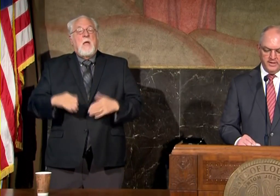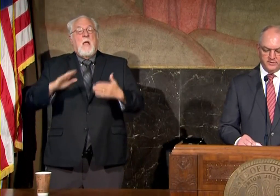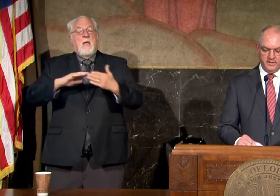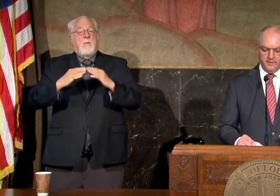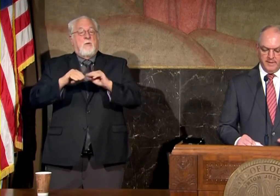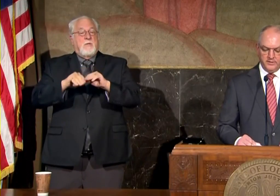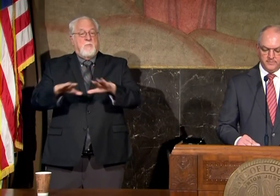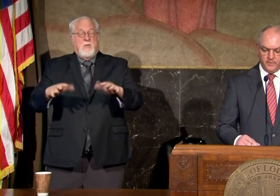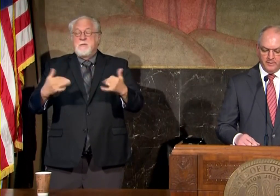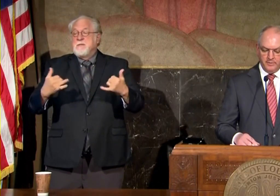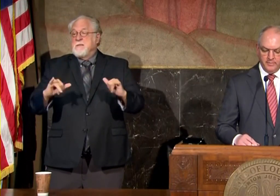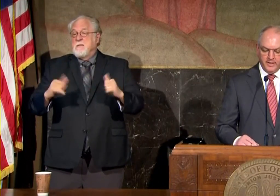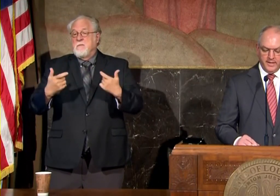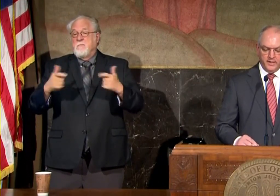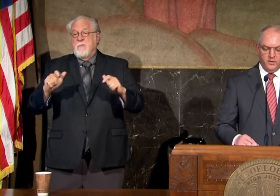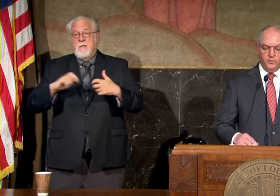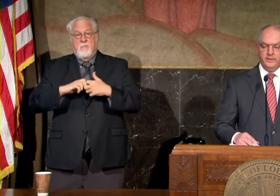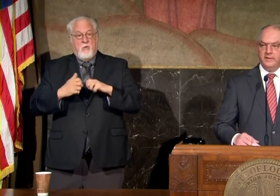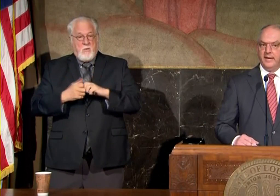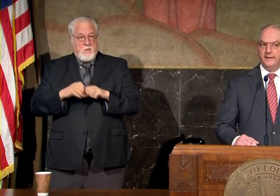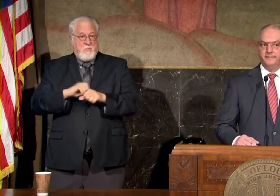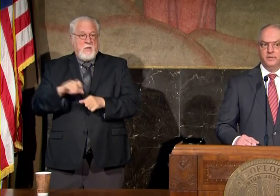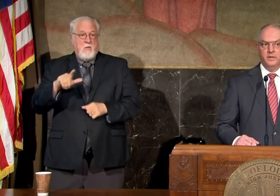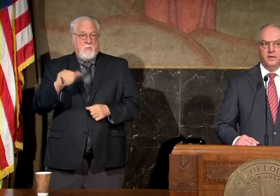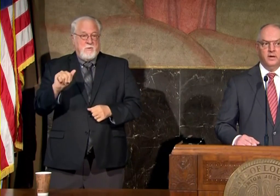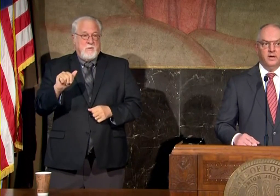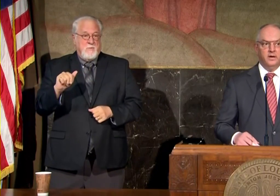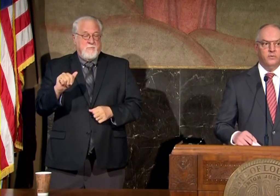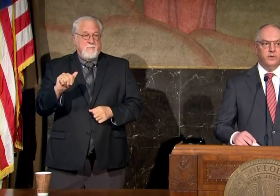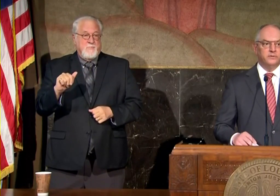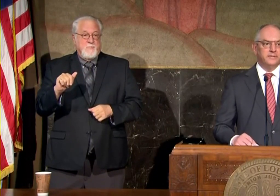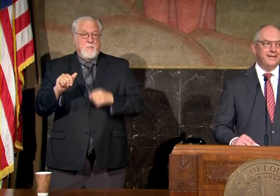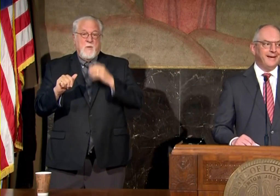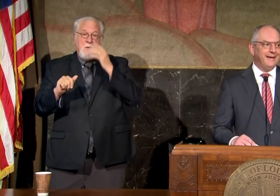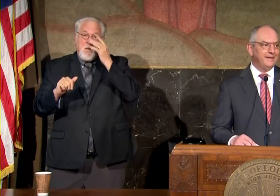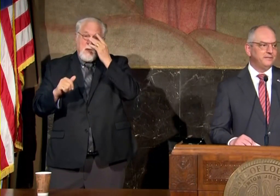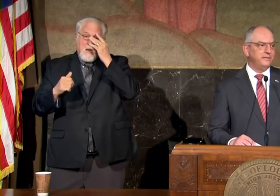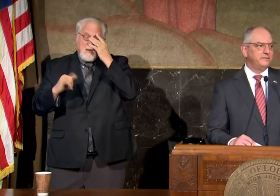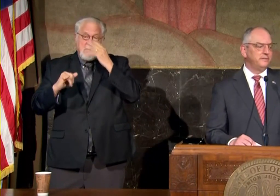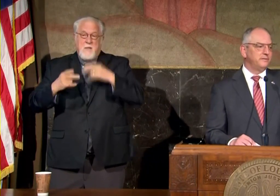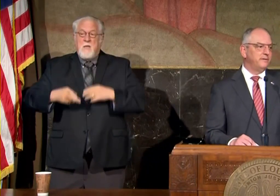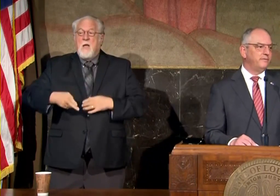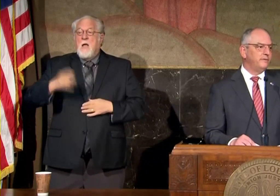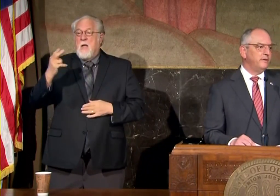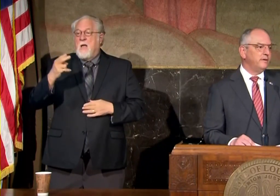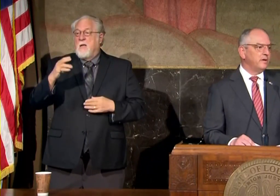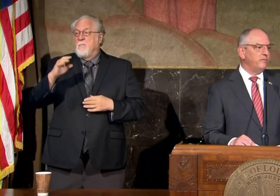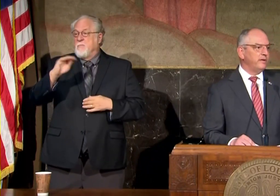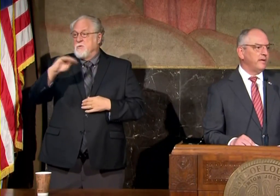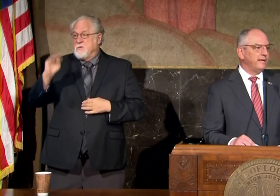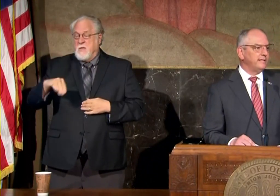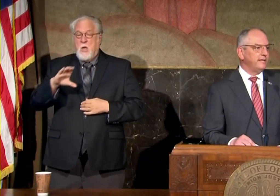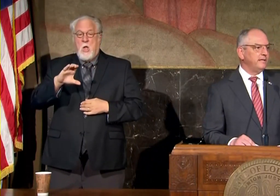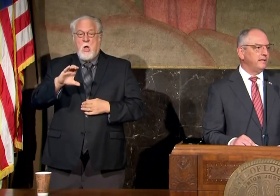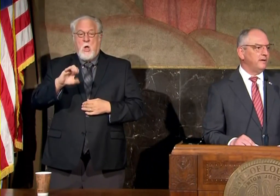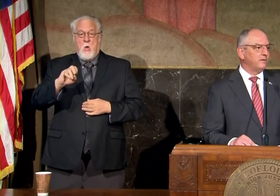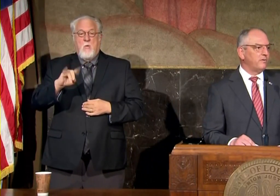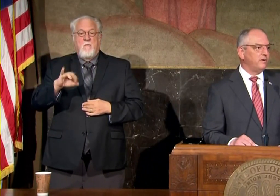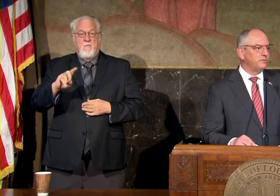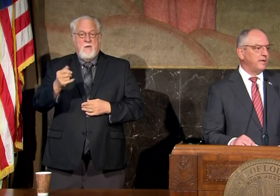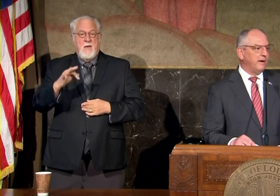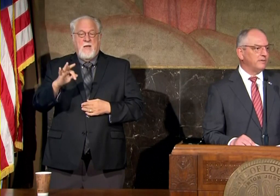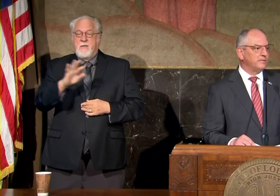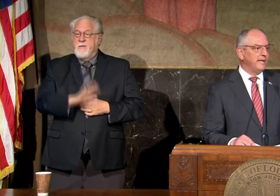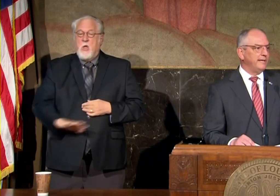spread is still a major problem in Louisiana we are seeing high incidences of COVID-19 all